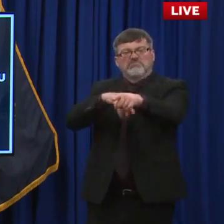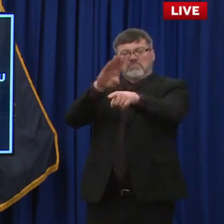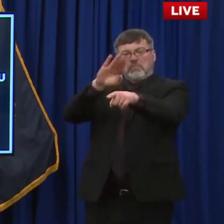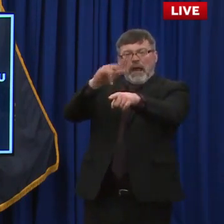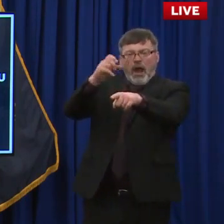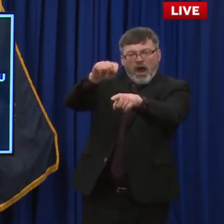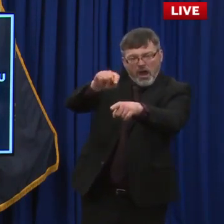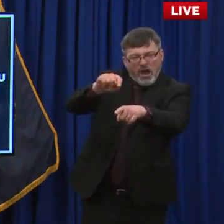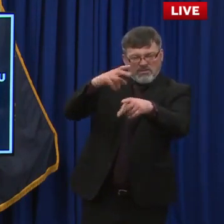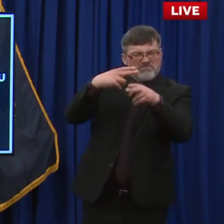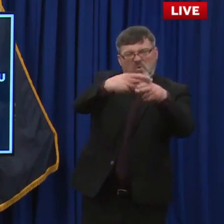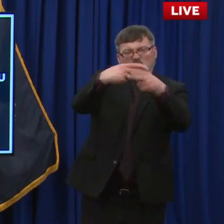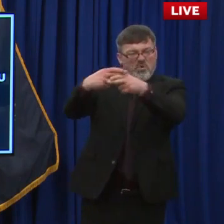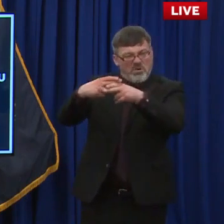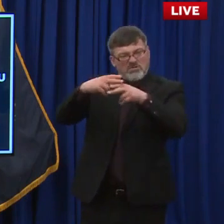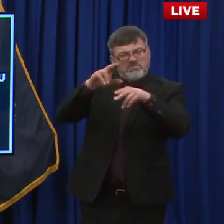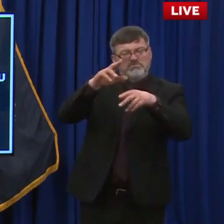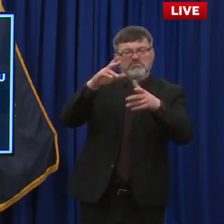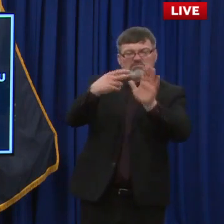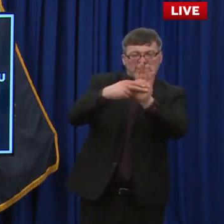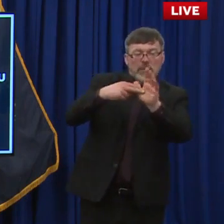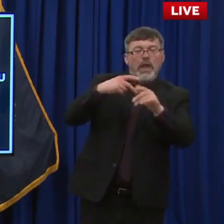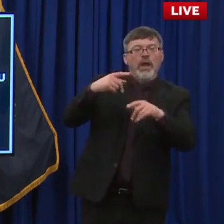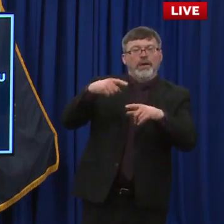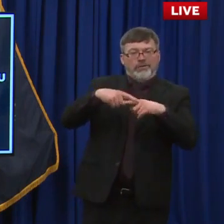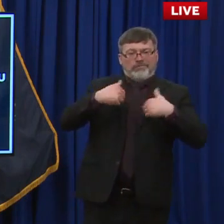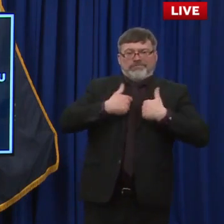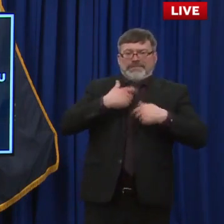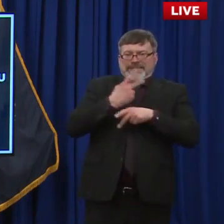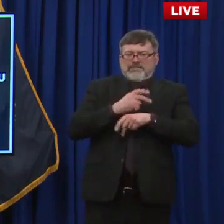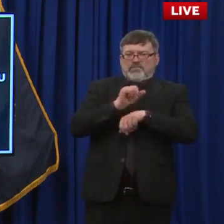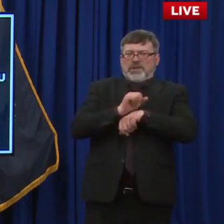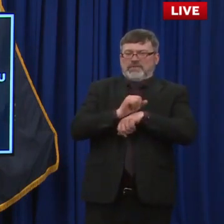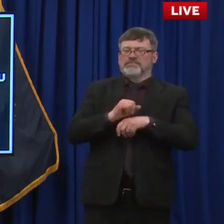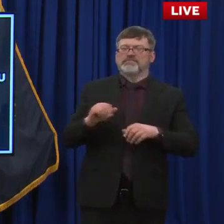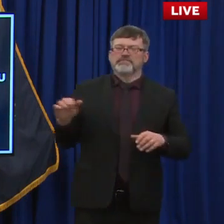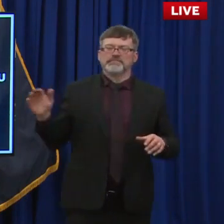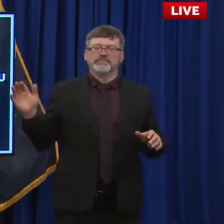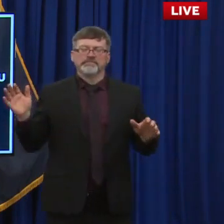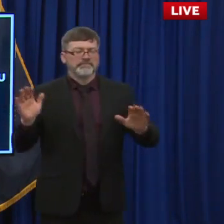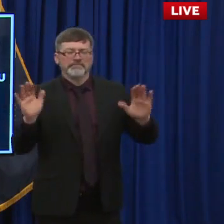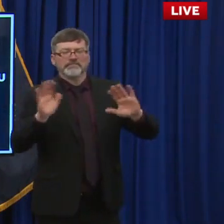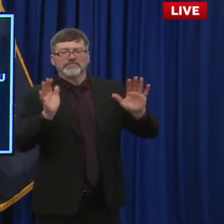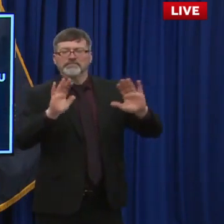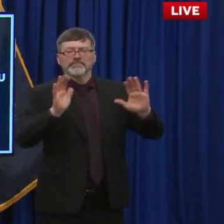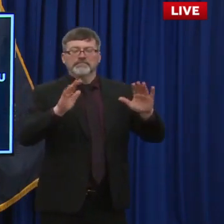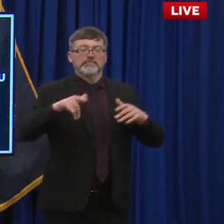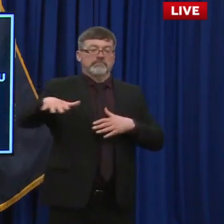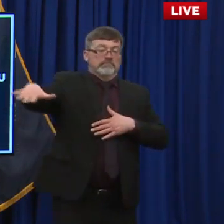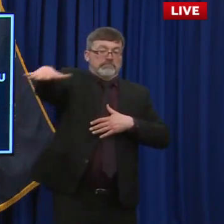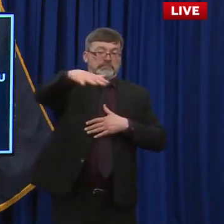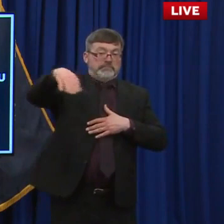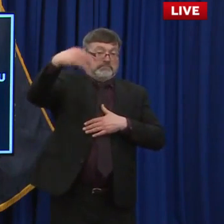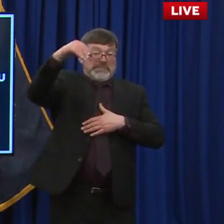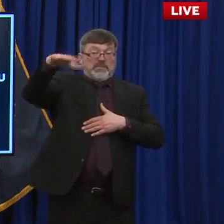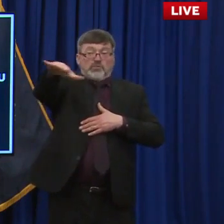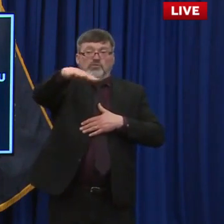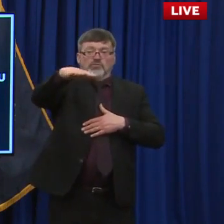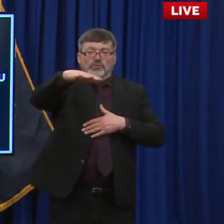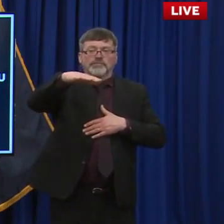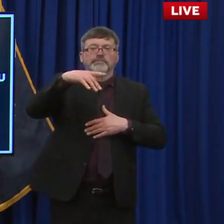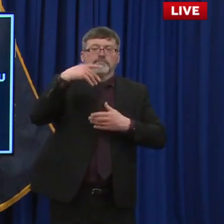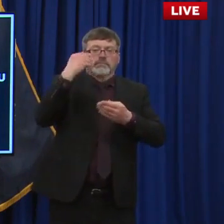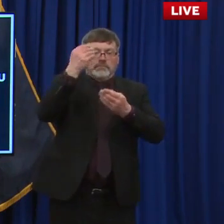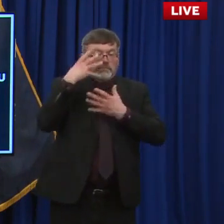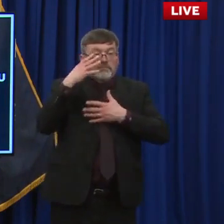Manchester, but we, again, also received assurances. This was, uh, an optional, I think, a free training or something like that, uh, that, uh, that some of the